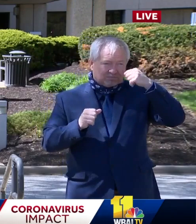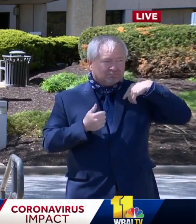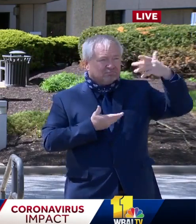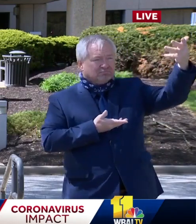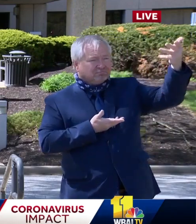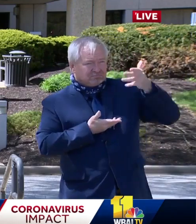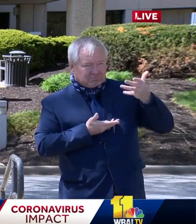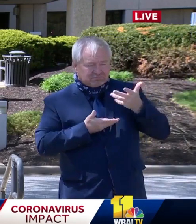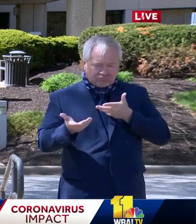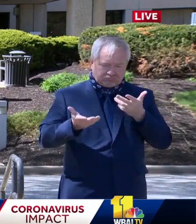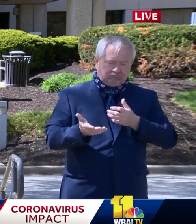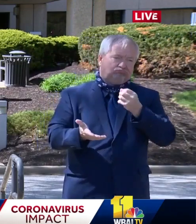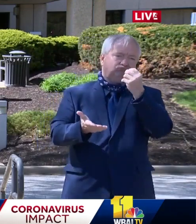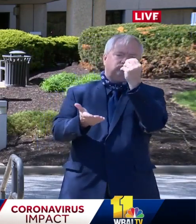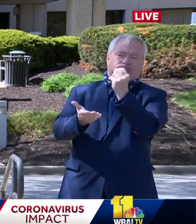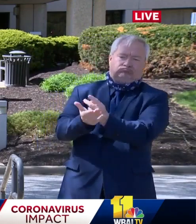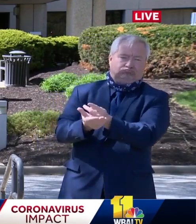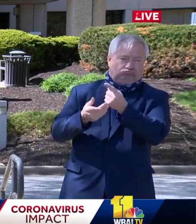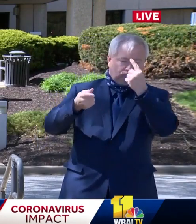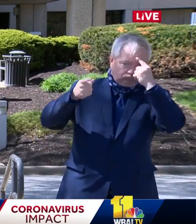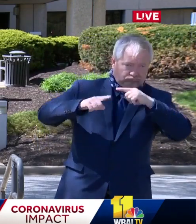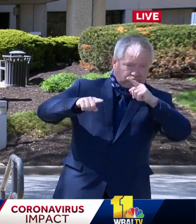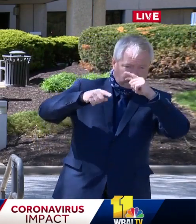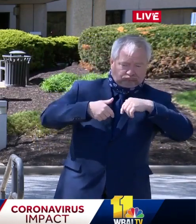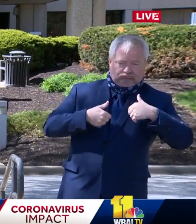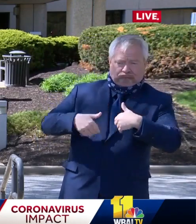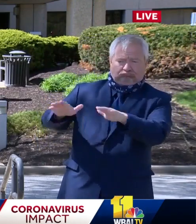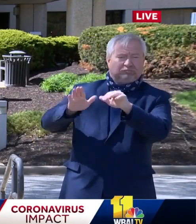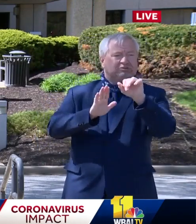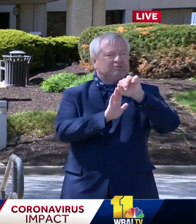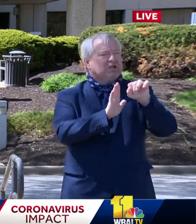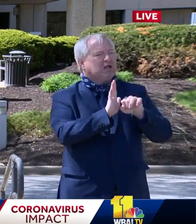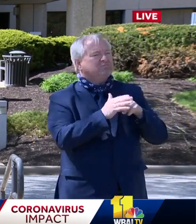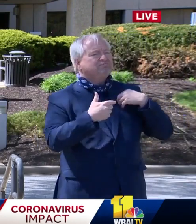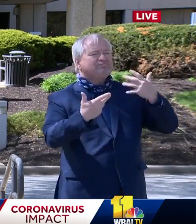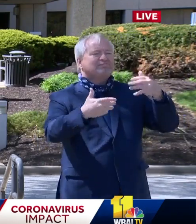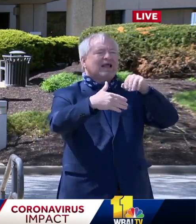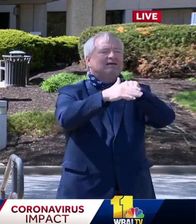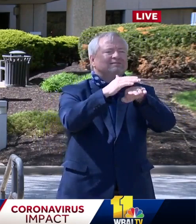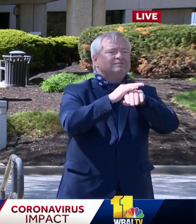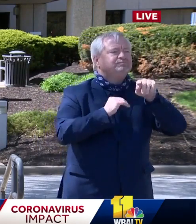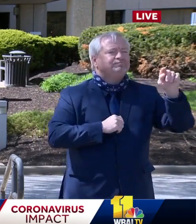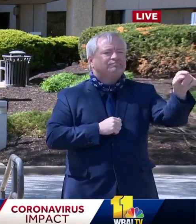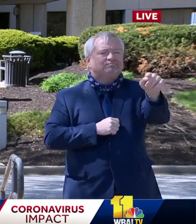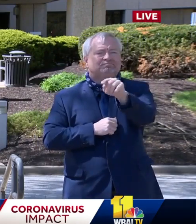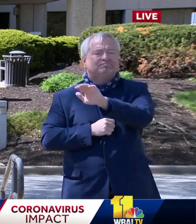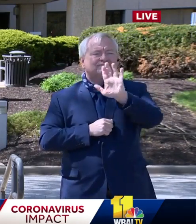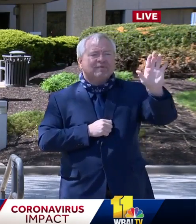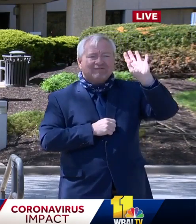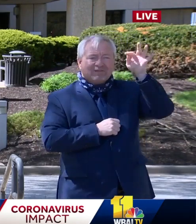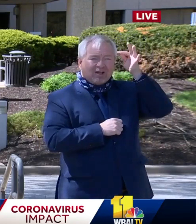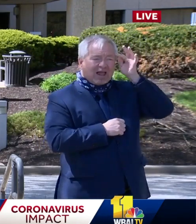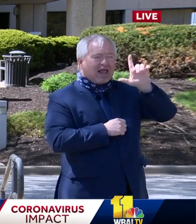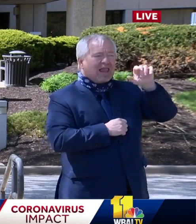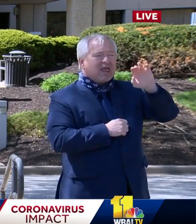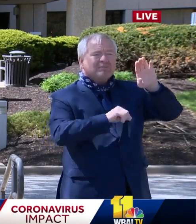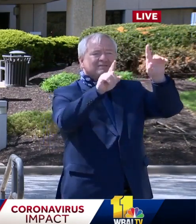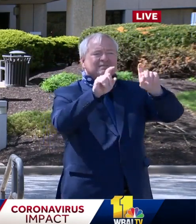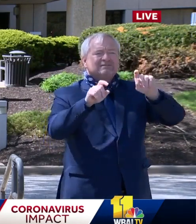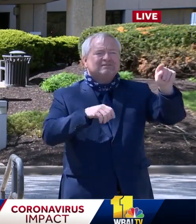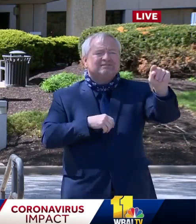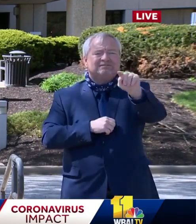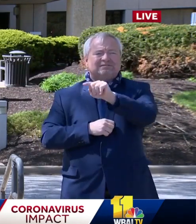now agree to allow the state of Maryland to access the countless federal labs that are located in our state.